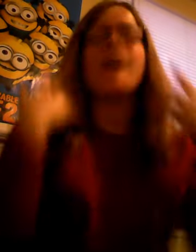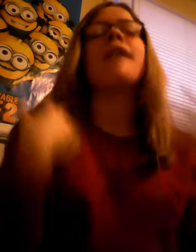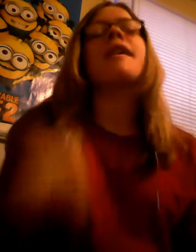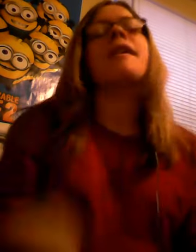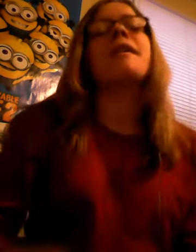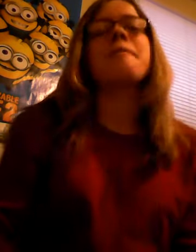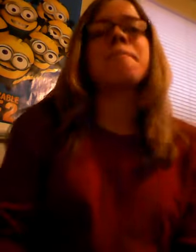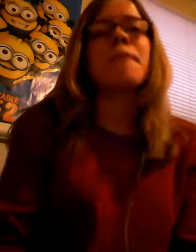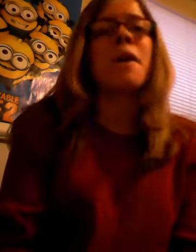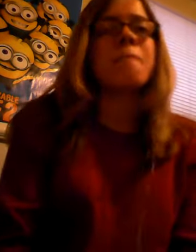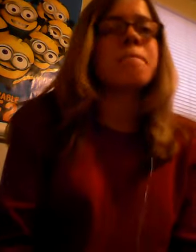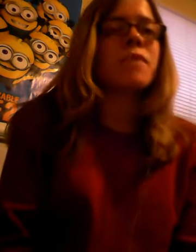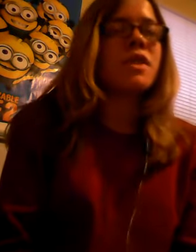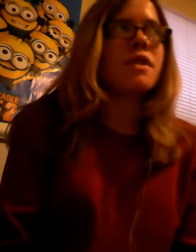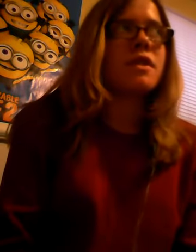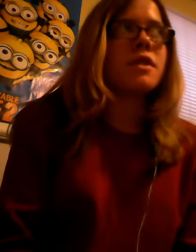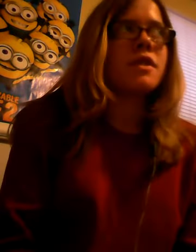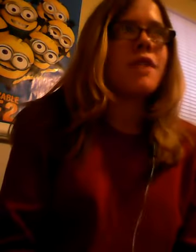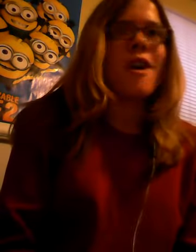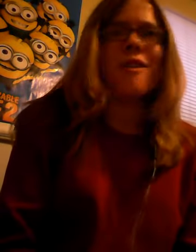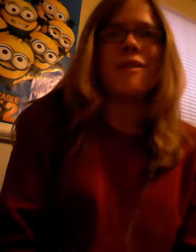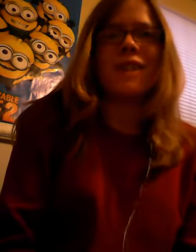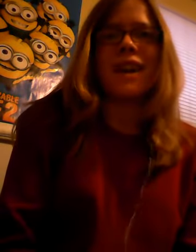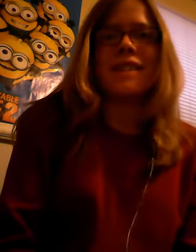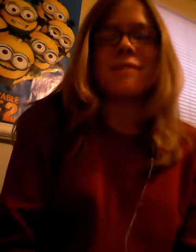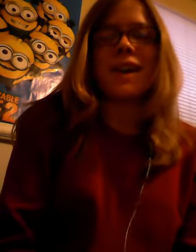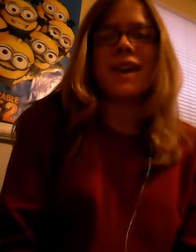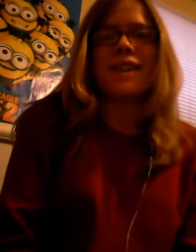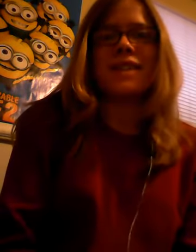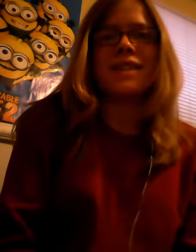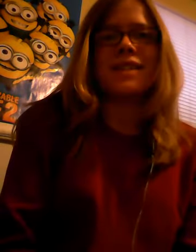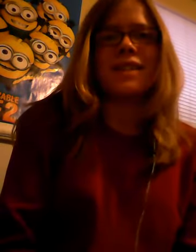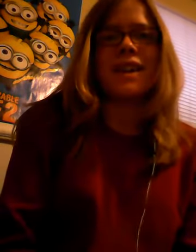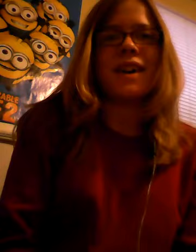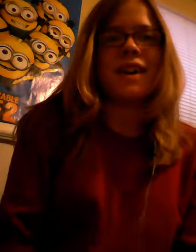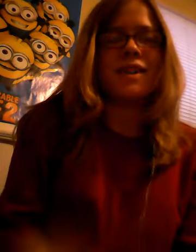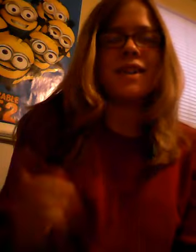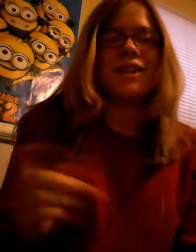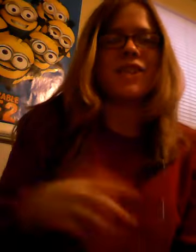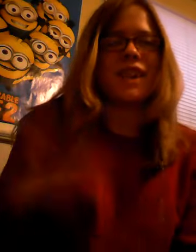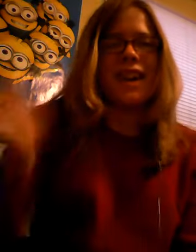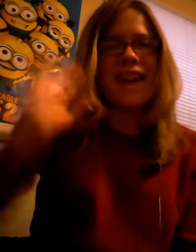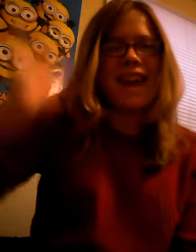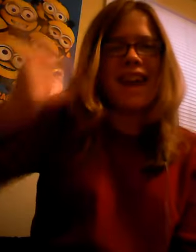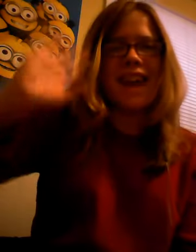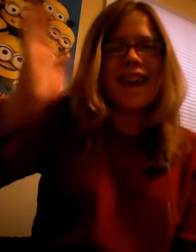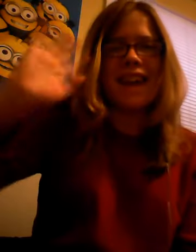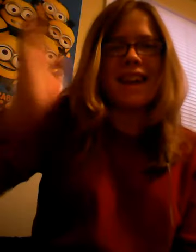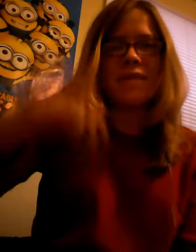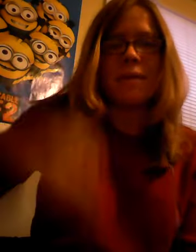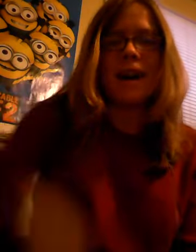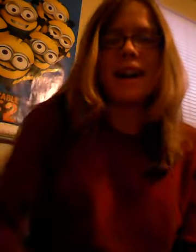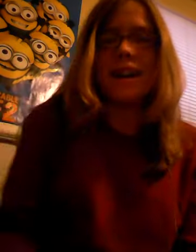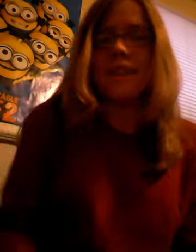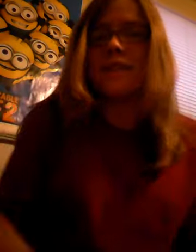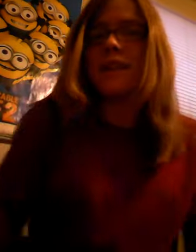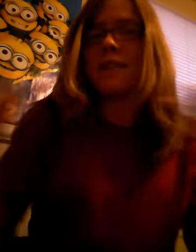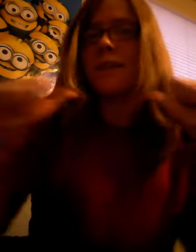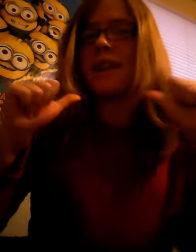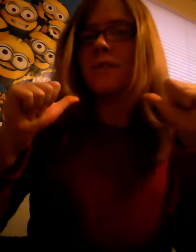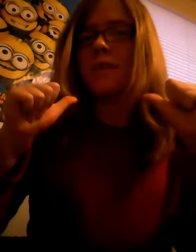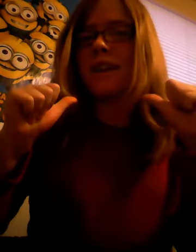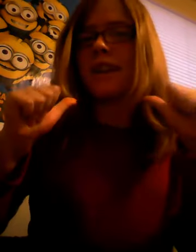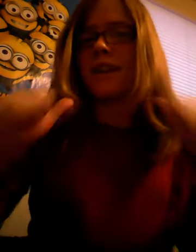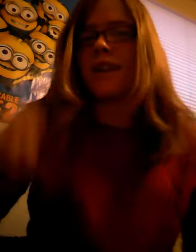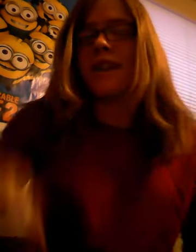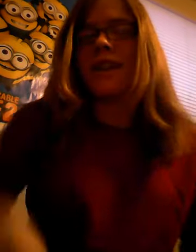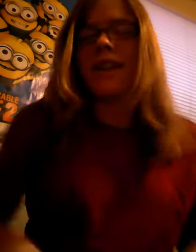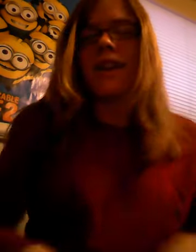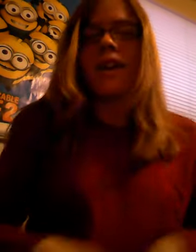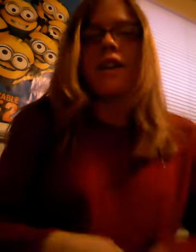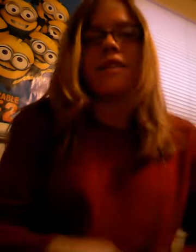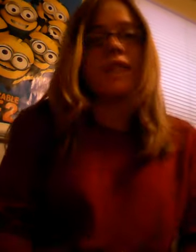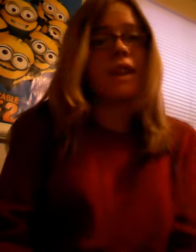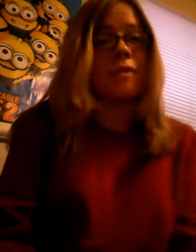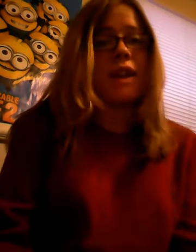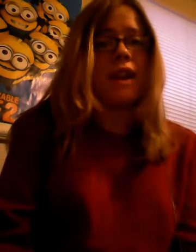Um, oh, I got my, uh, deduction. Hey, everybody. Panda Blue here. Anyway,